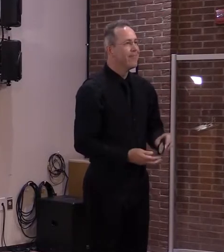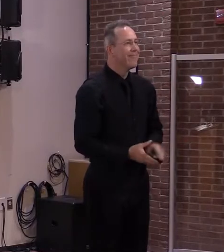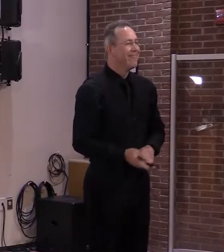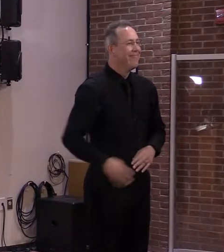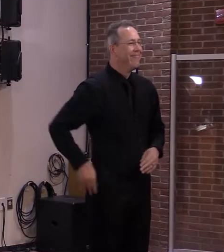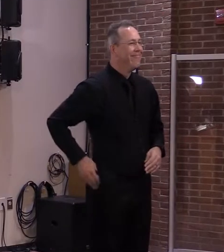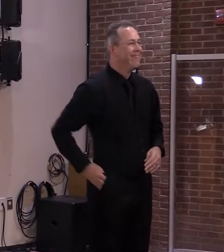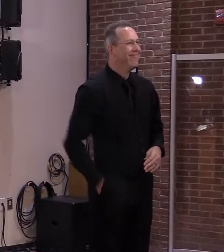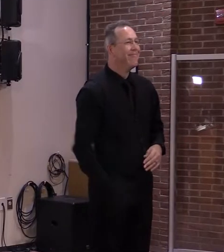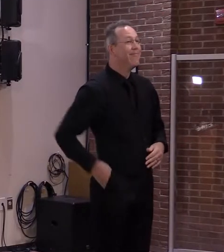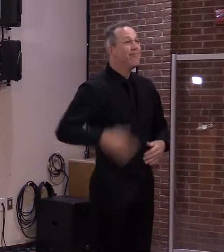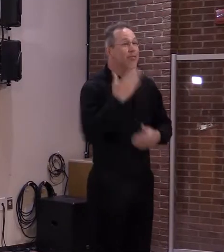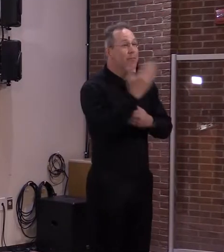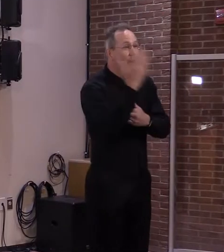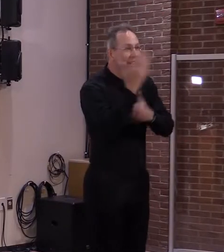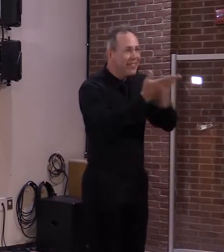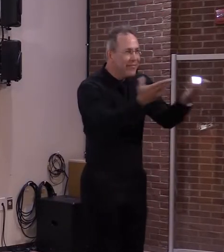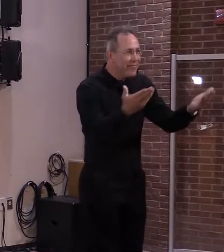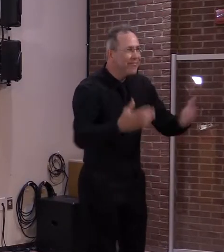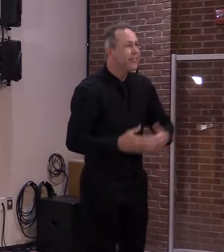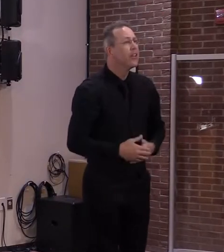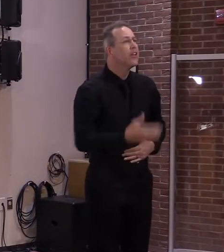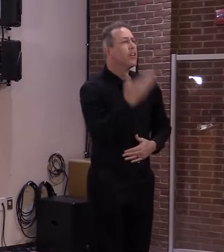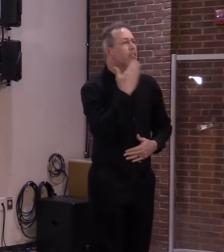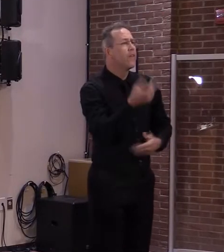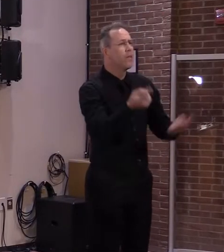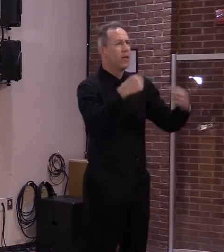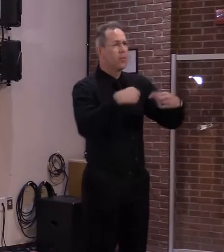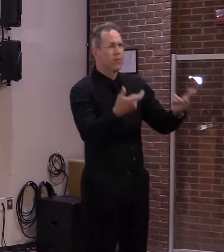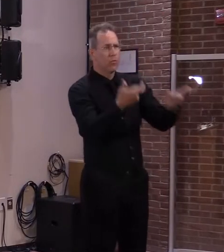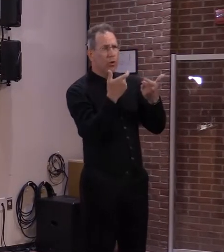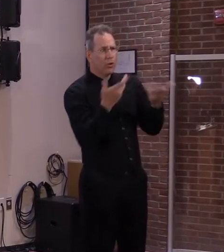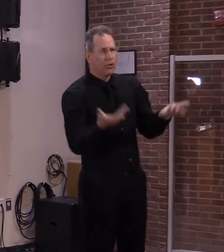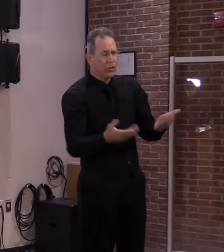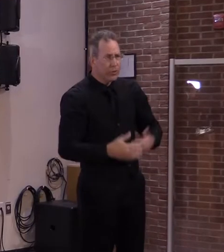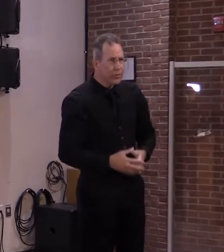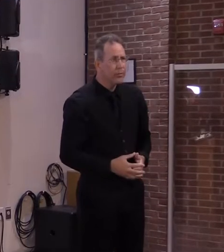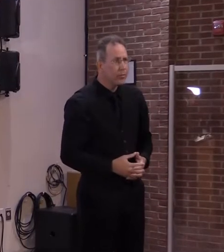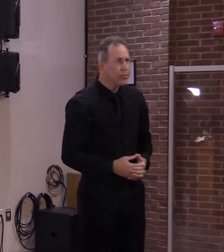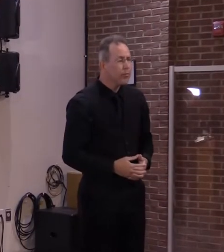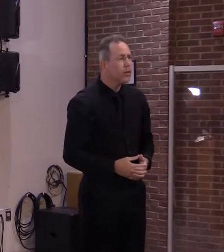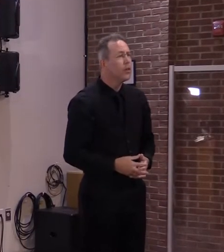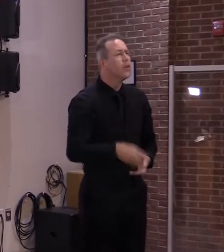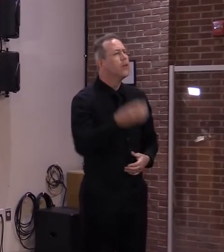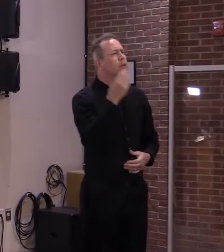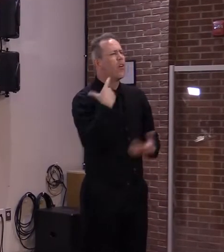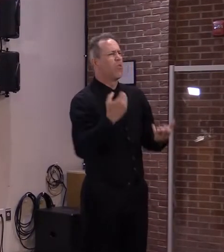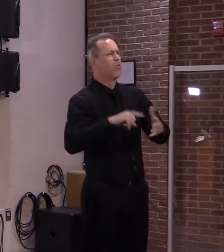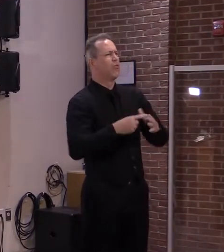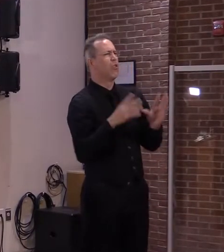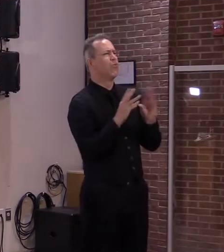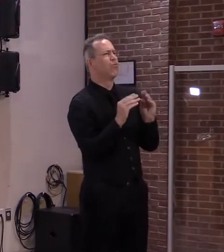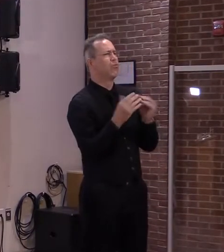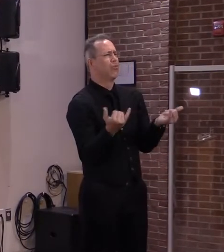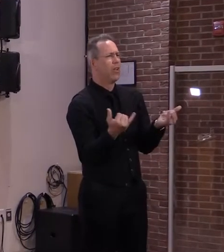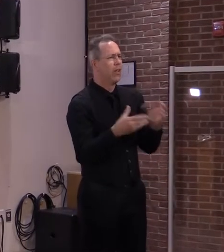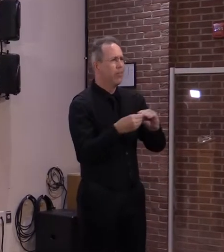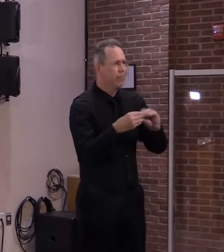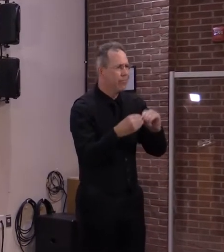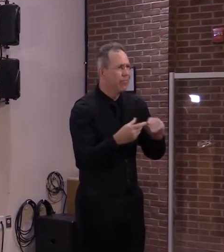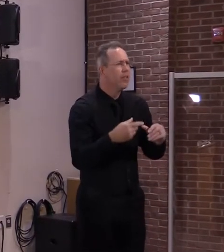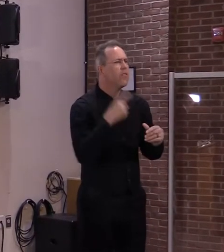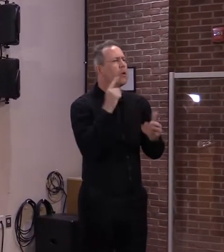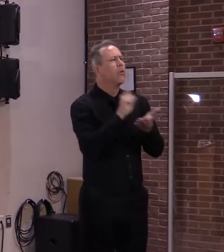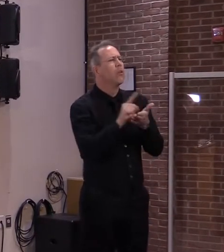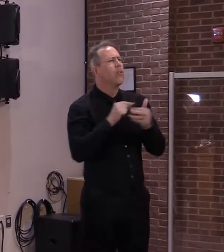Good morning everybody and thank you for turning in today. I will begin today's press conference by providing our weekly data and